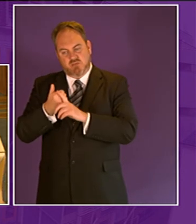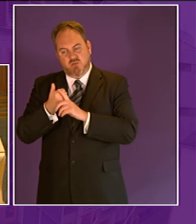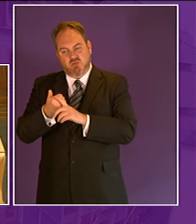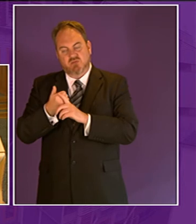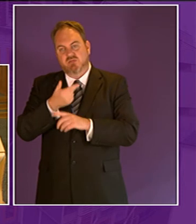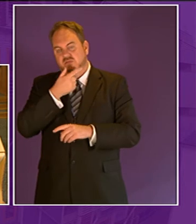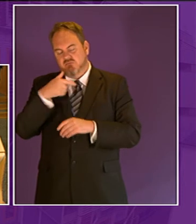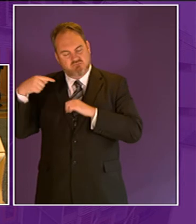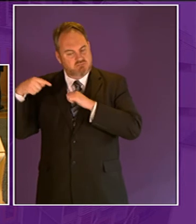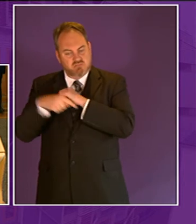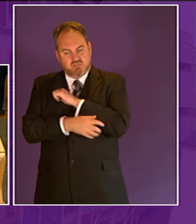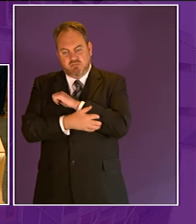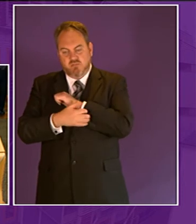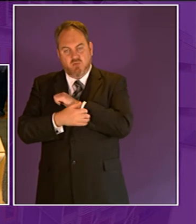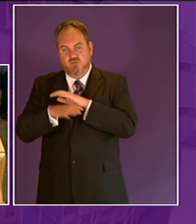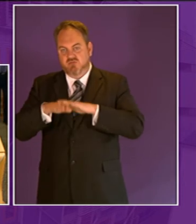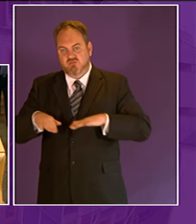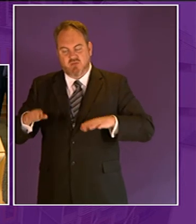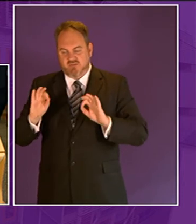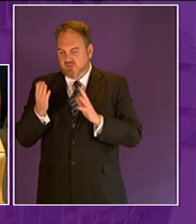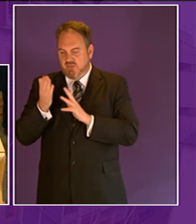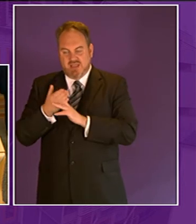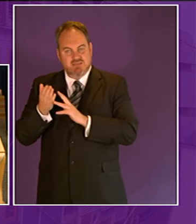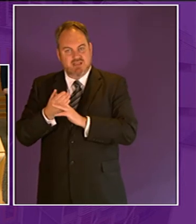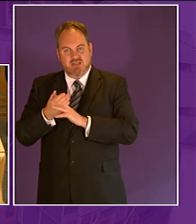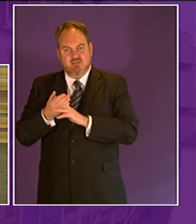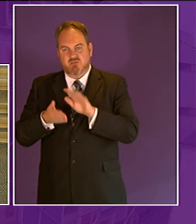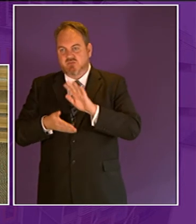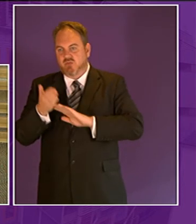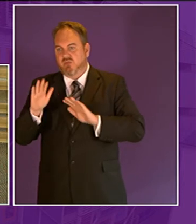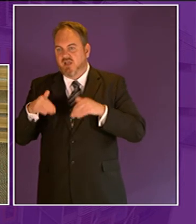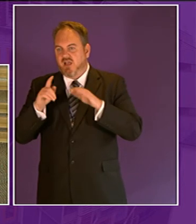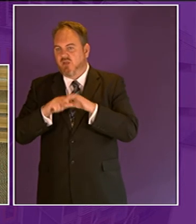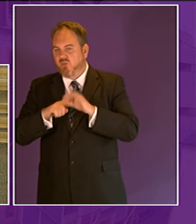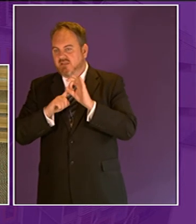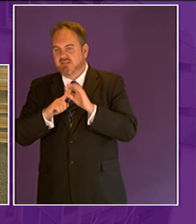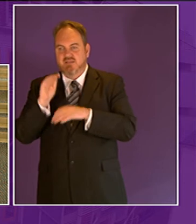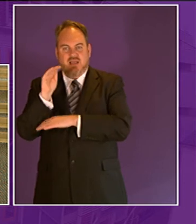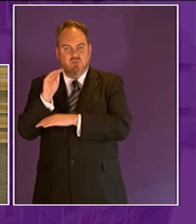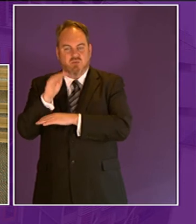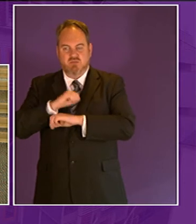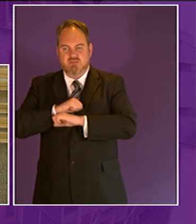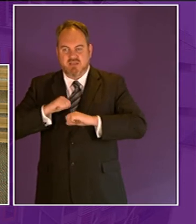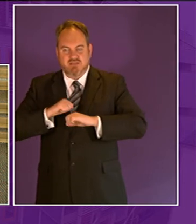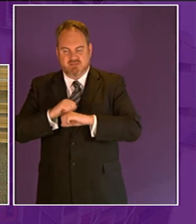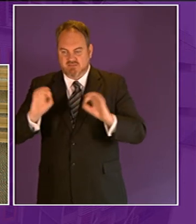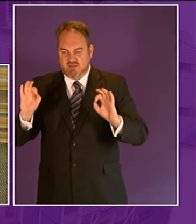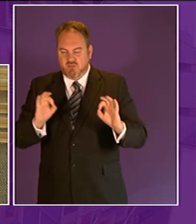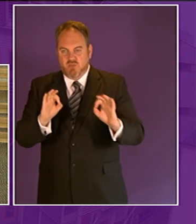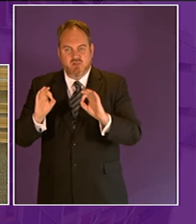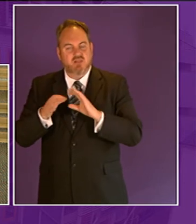deprivation who don't have access to high quality outdoor learning spaces where they partnered up with the university of aberdeen to